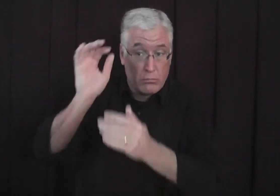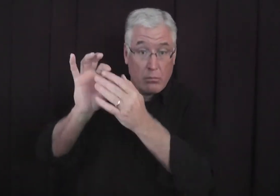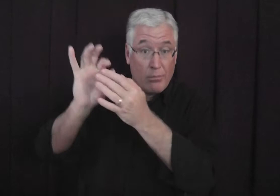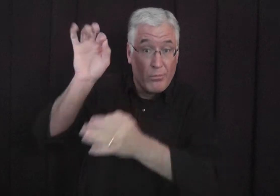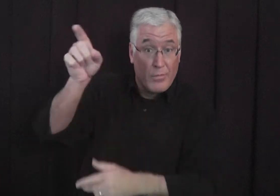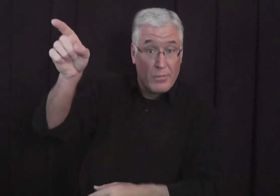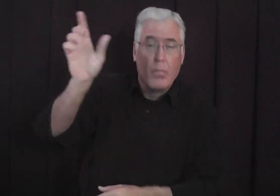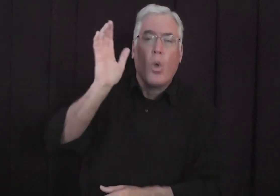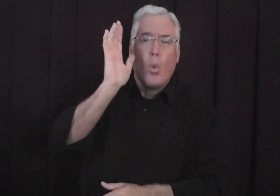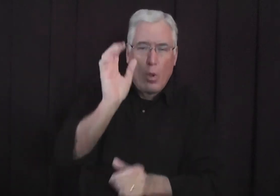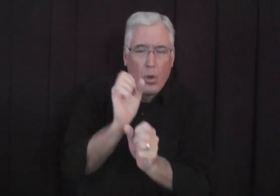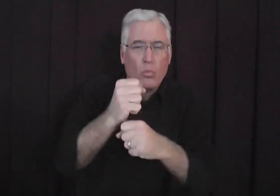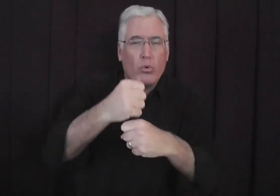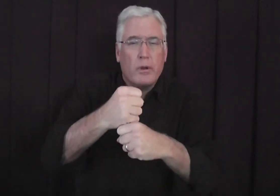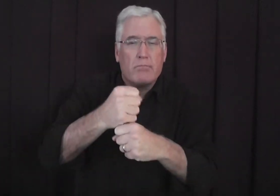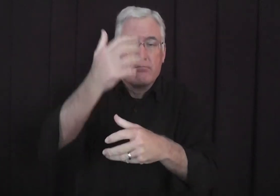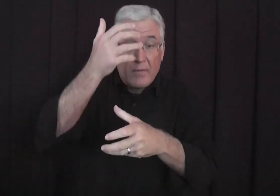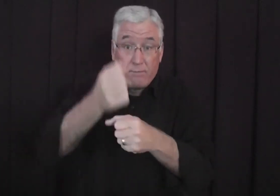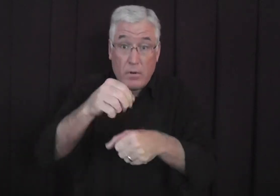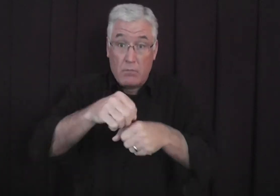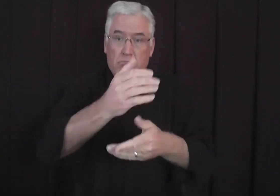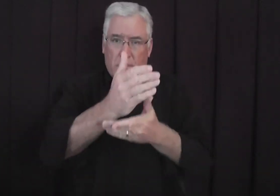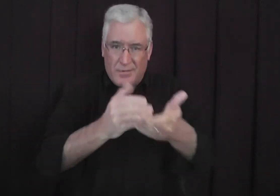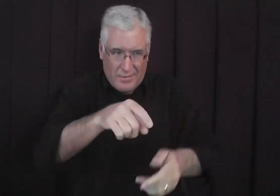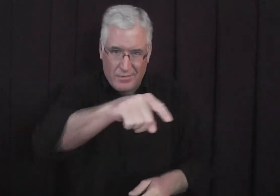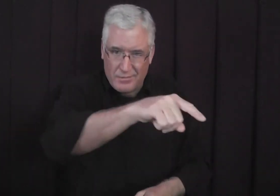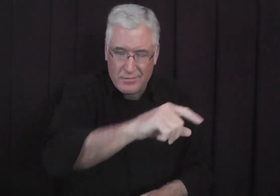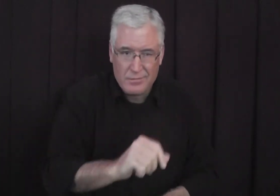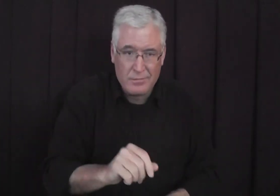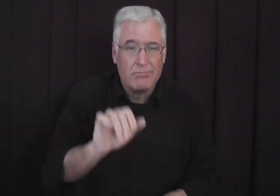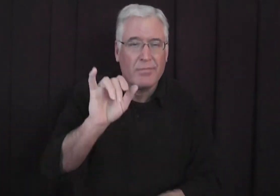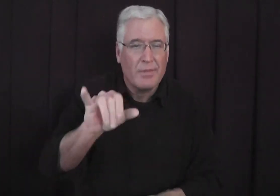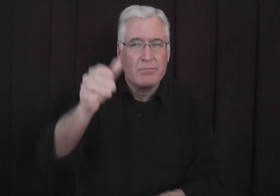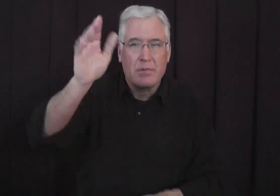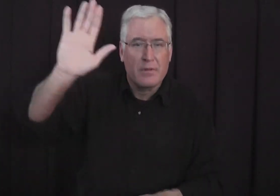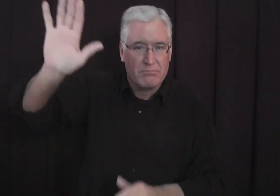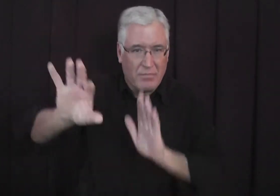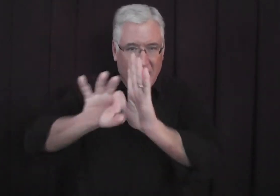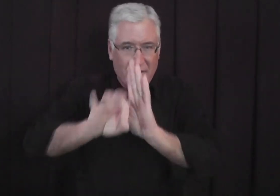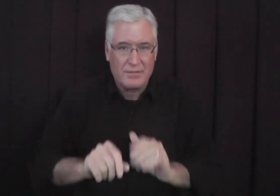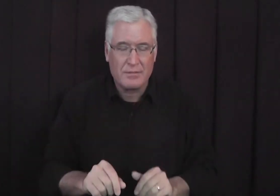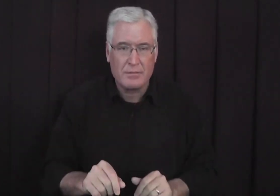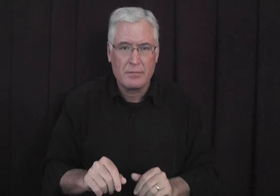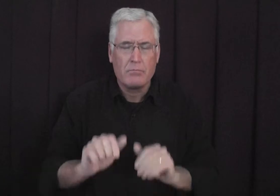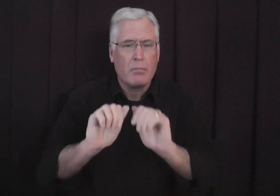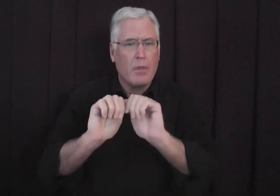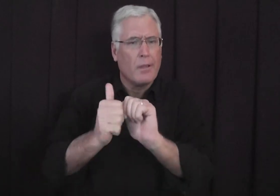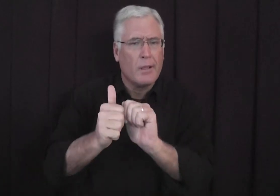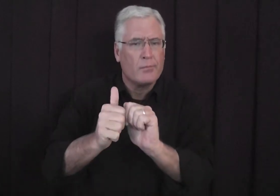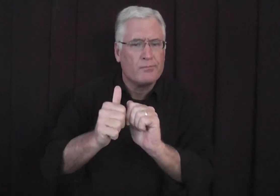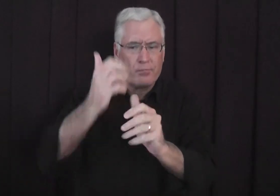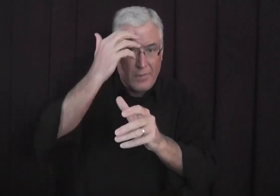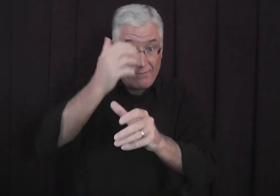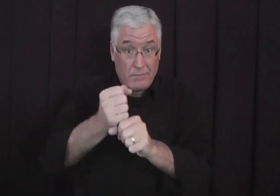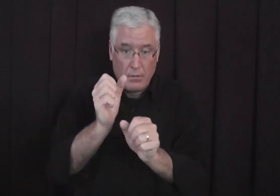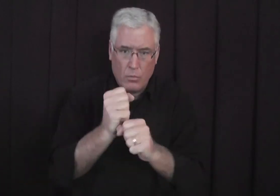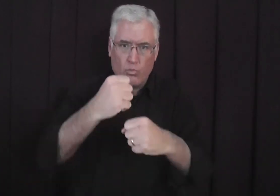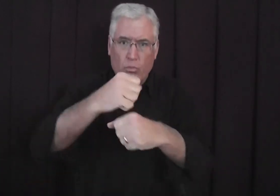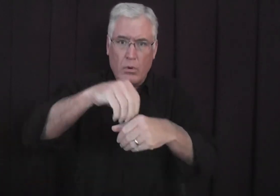Isaiah knew that the Spirit would make faith in some of them, those who are God's elect. And how would